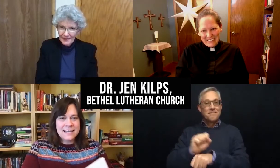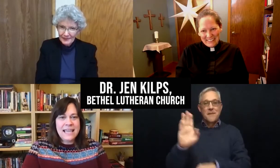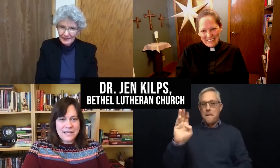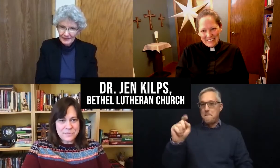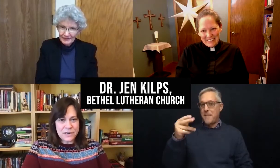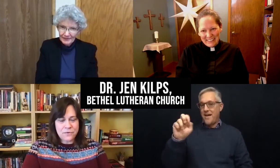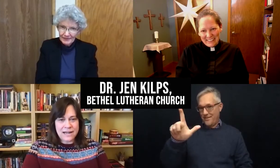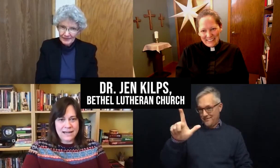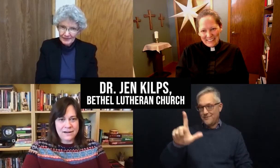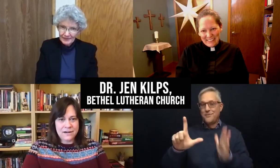engagement coordinator.